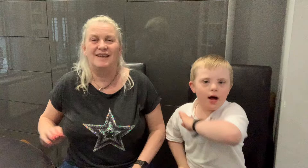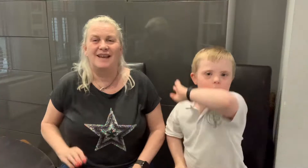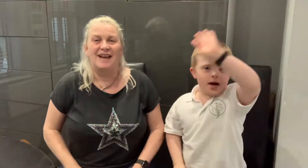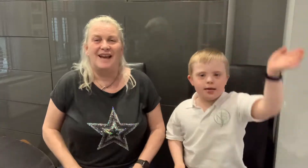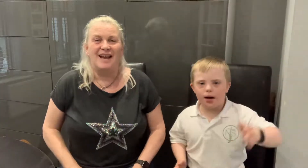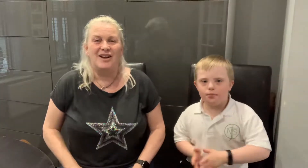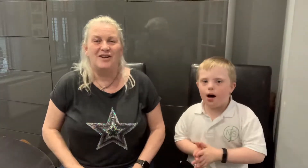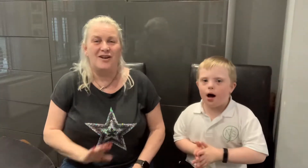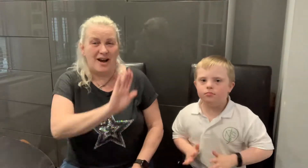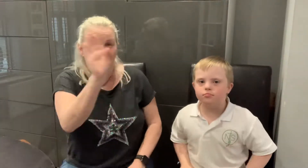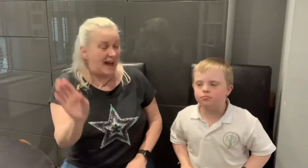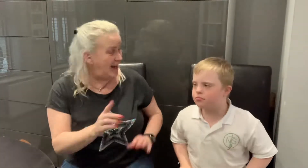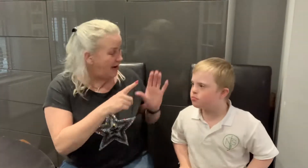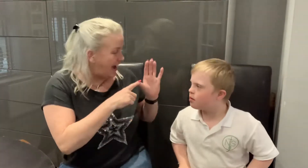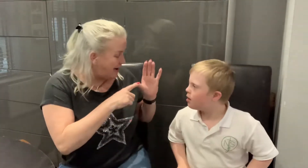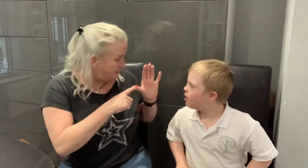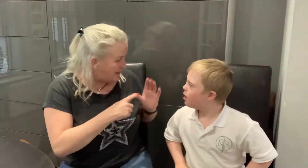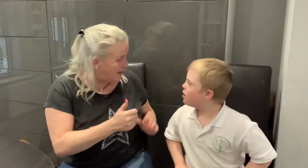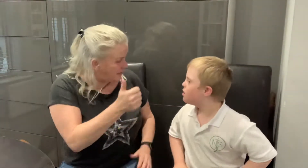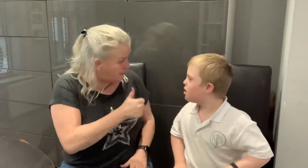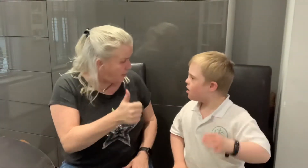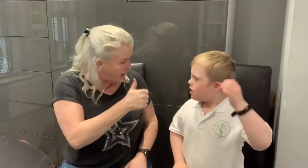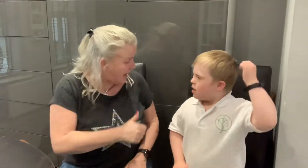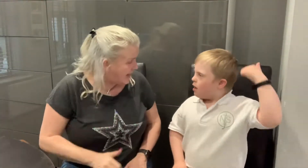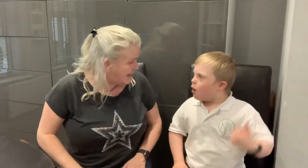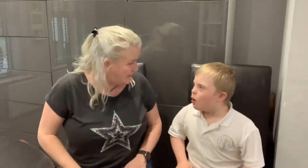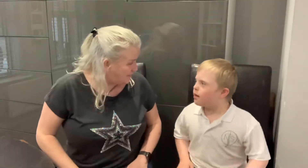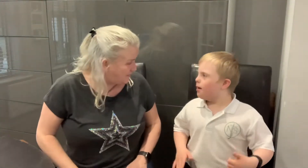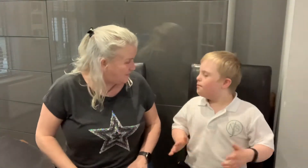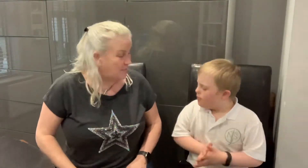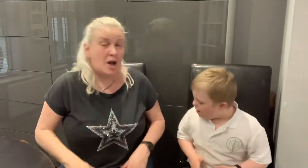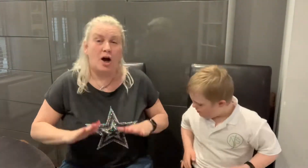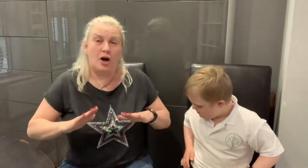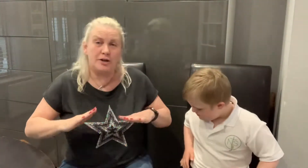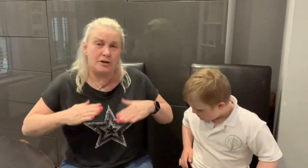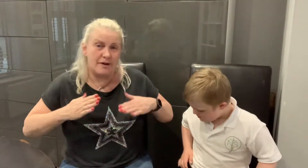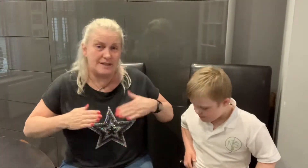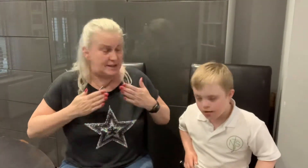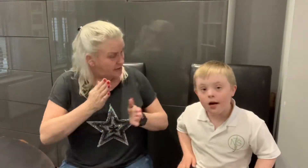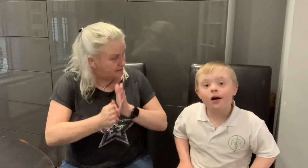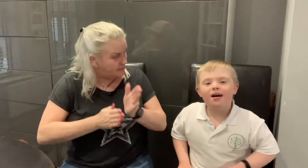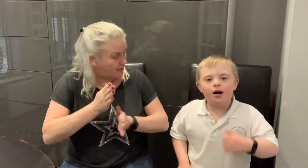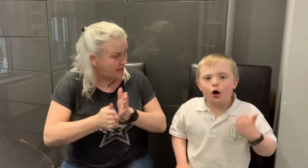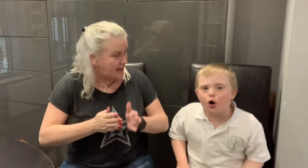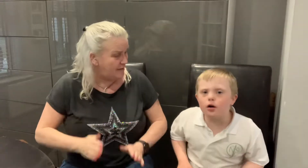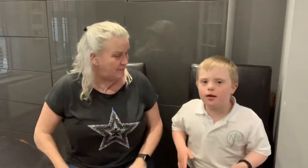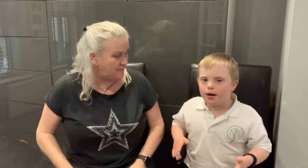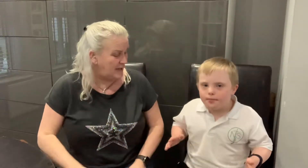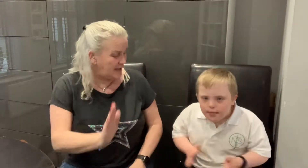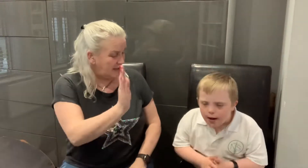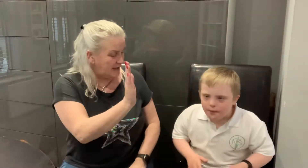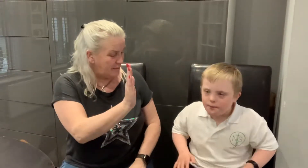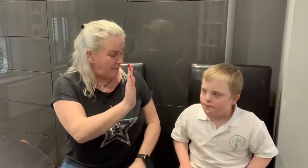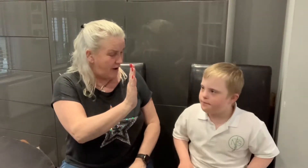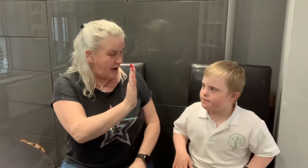Hello Mum! Hello Alfie! Are you okay? I'm done Mum! Are you ready to do some signing? done Mum! Give me five!